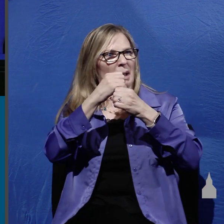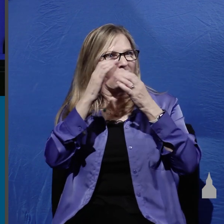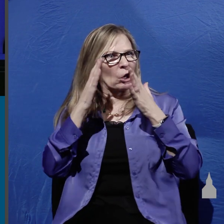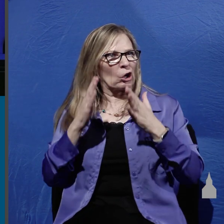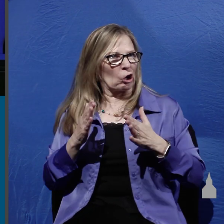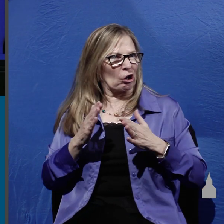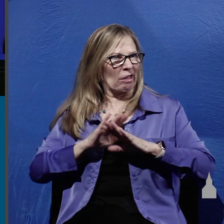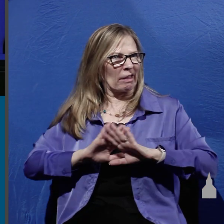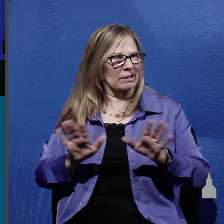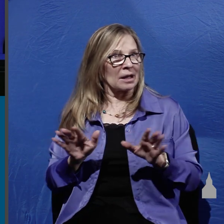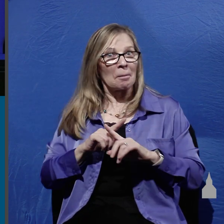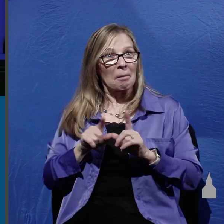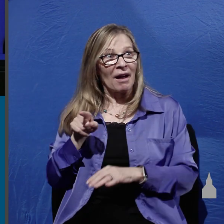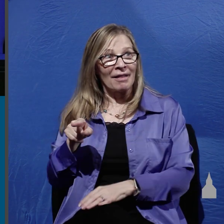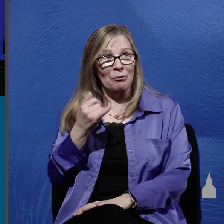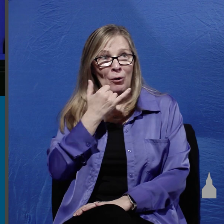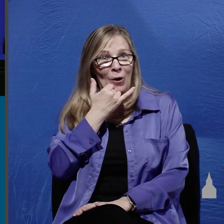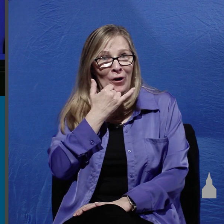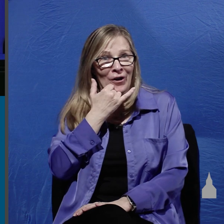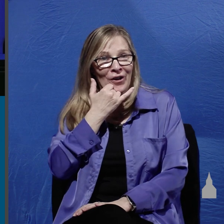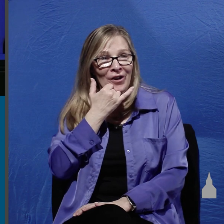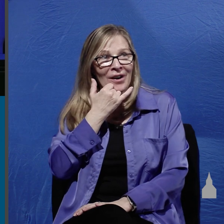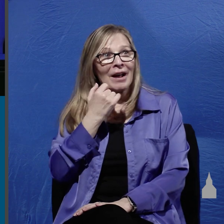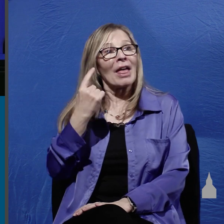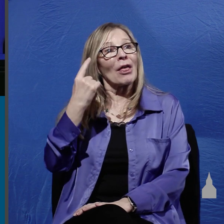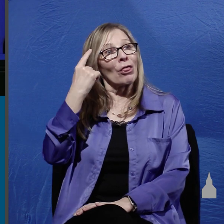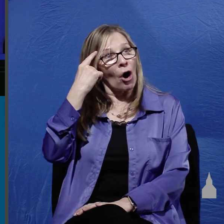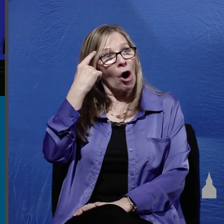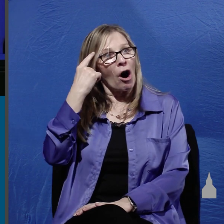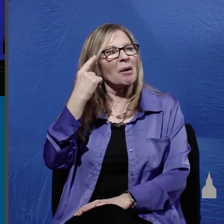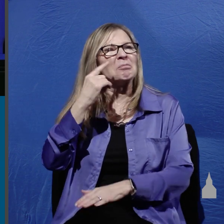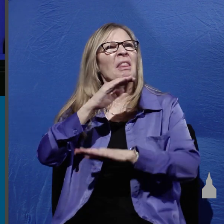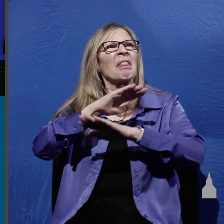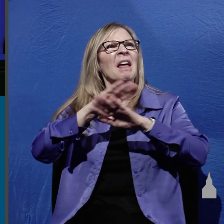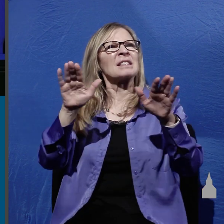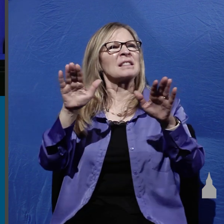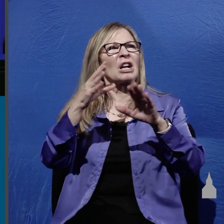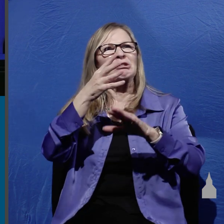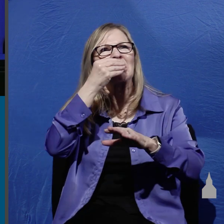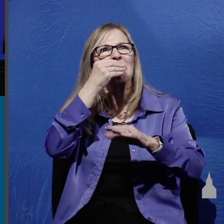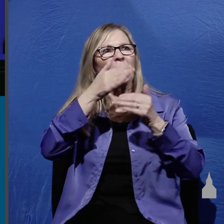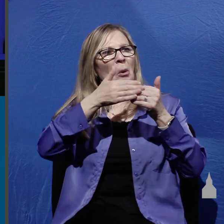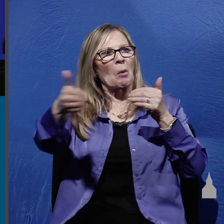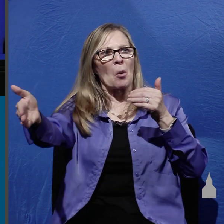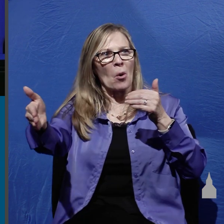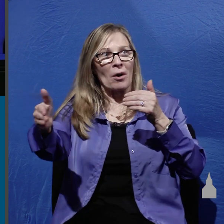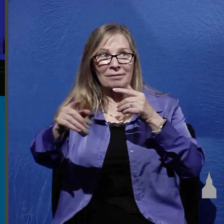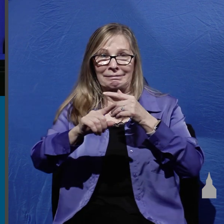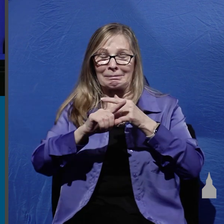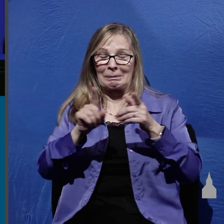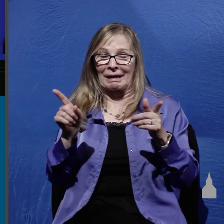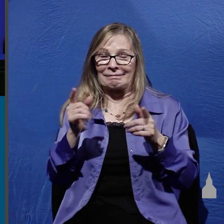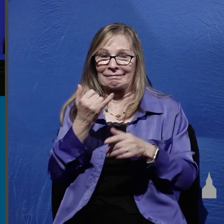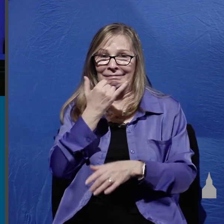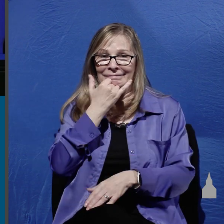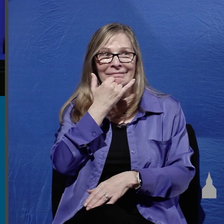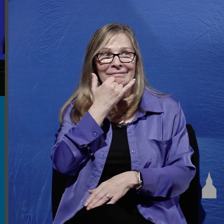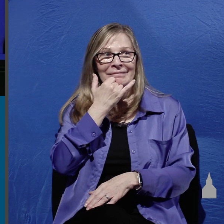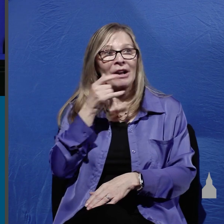how wrong they were you see they only thought they had heard the last from him and the last about him they thought when he cried out